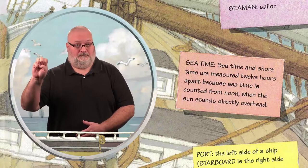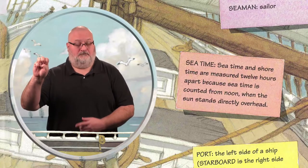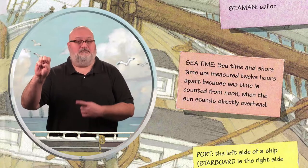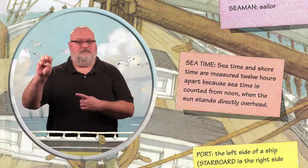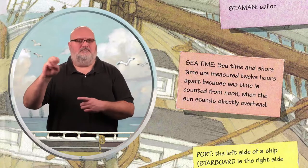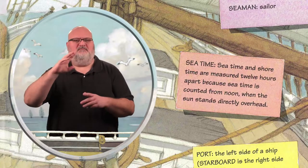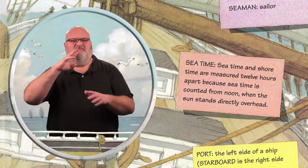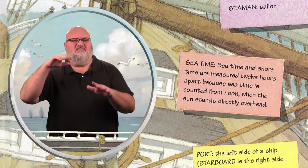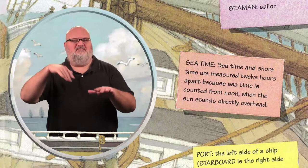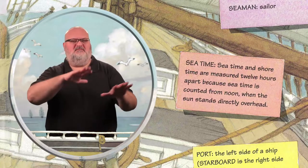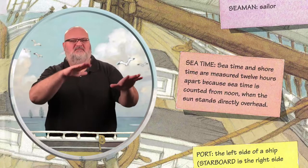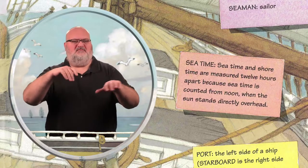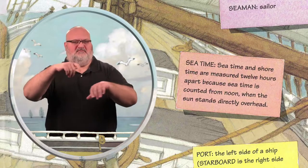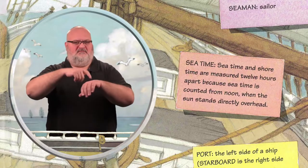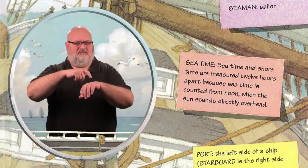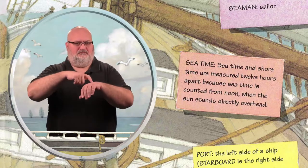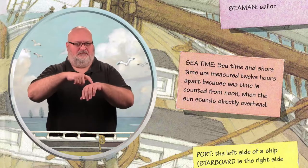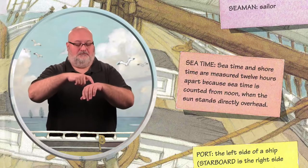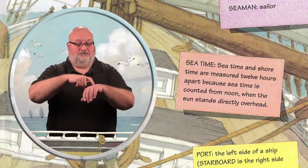Sea time.